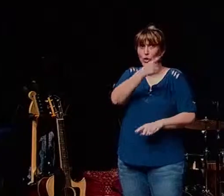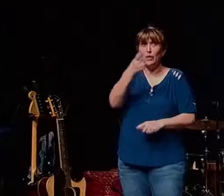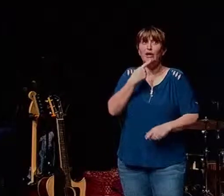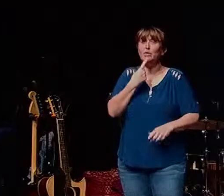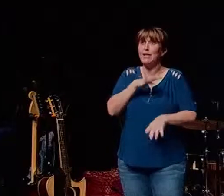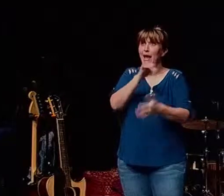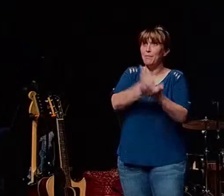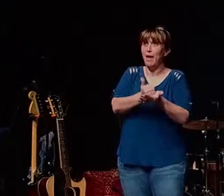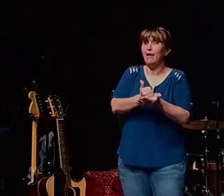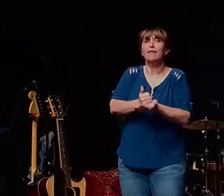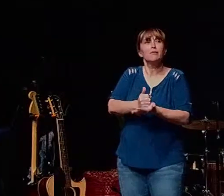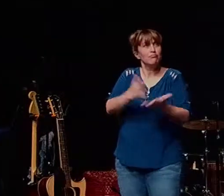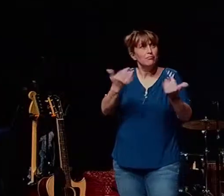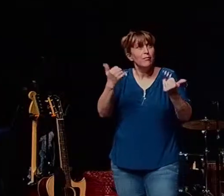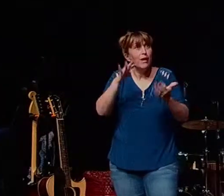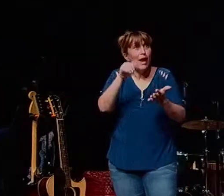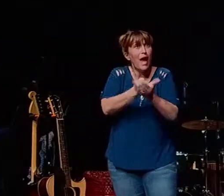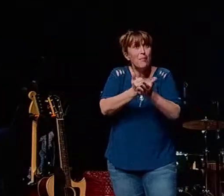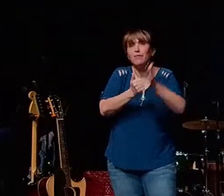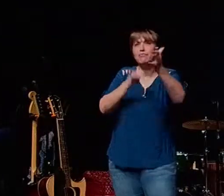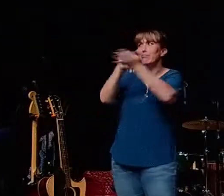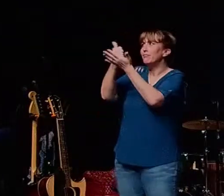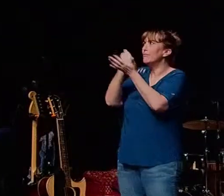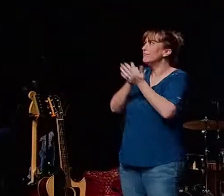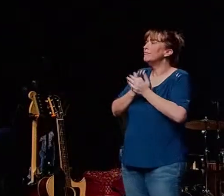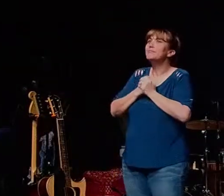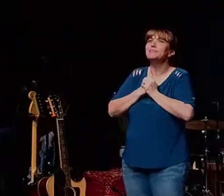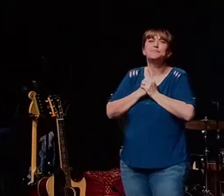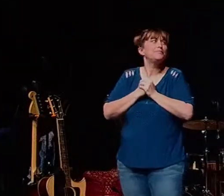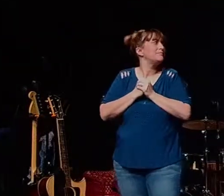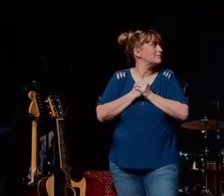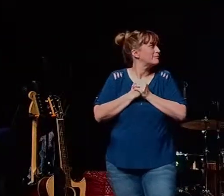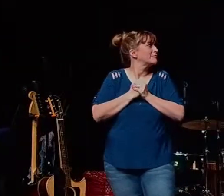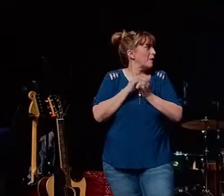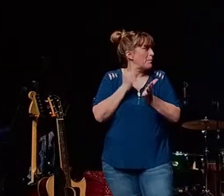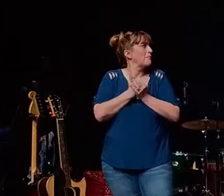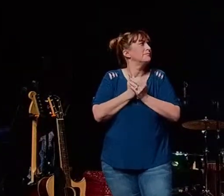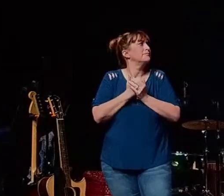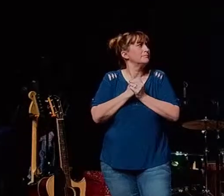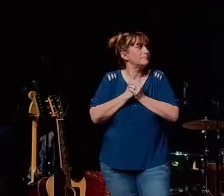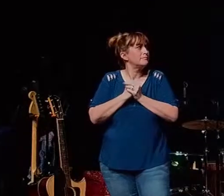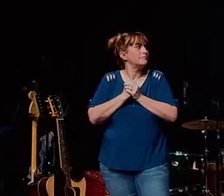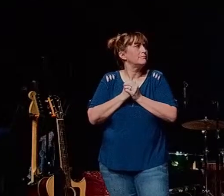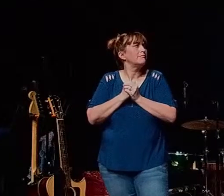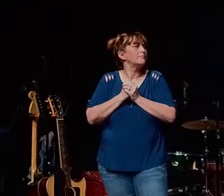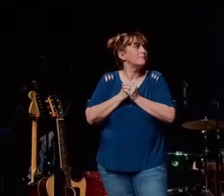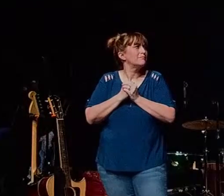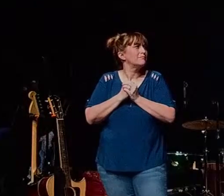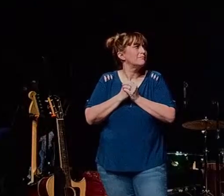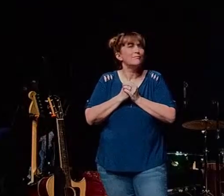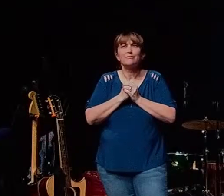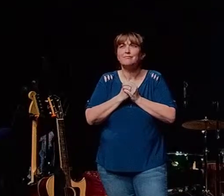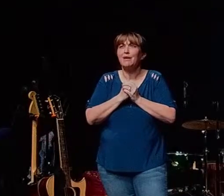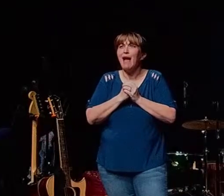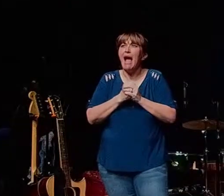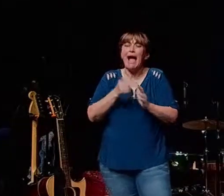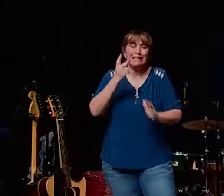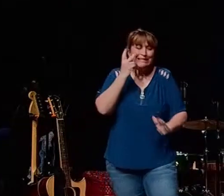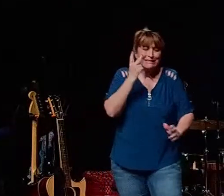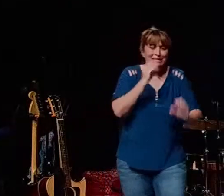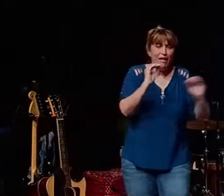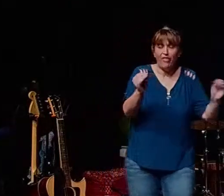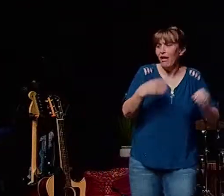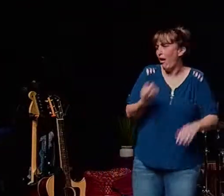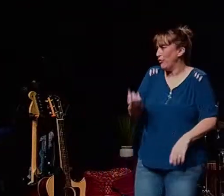and i will say amen amen i see nothing i understand nothing i turn